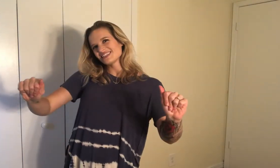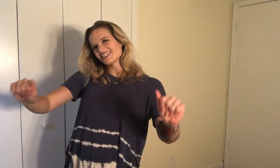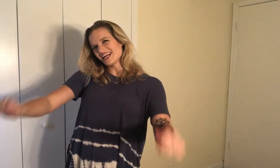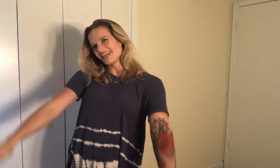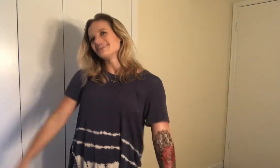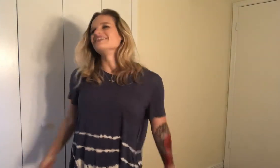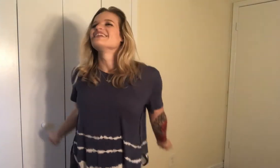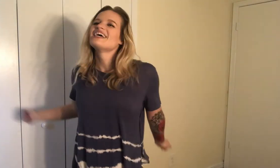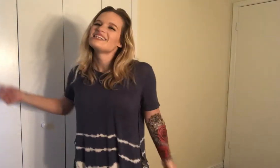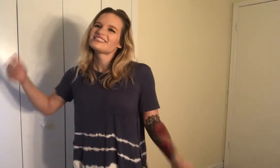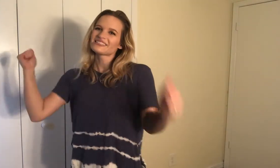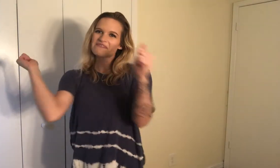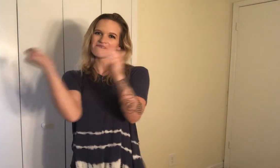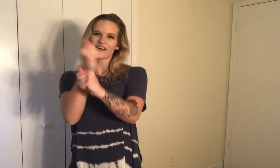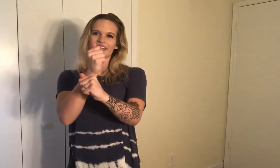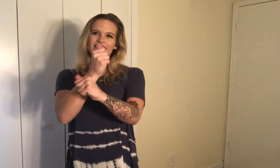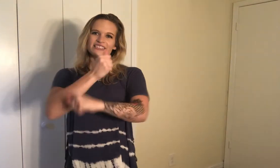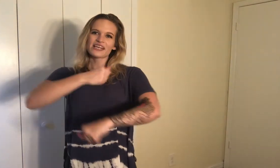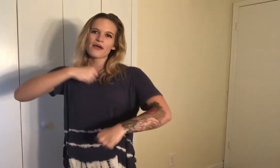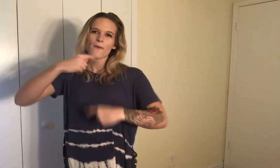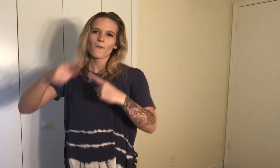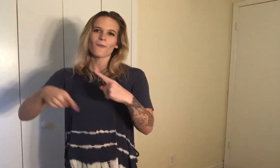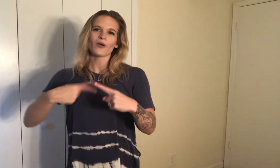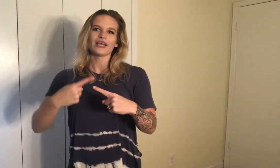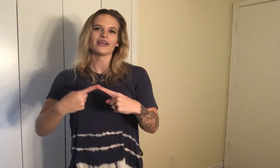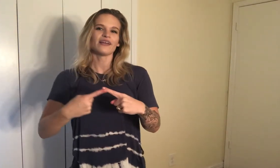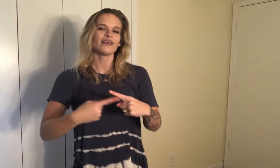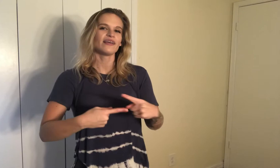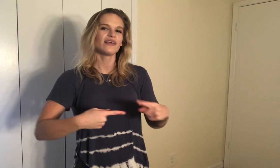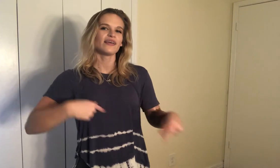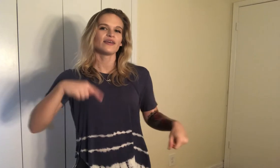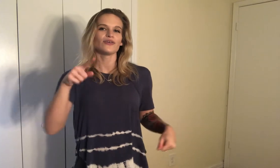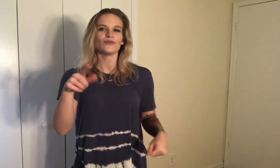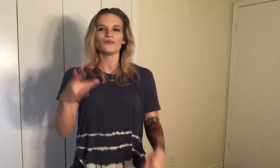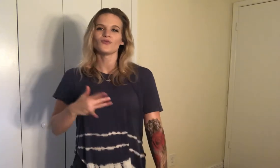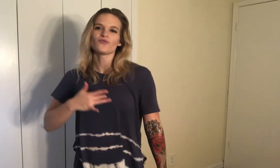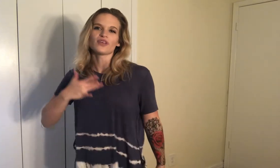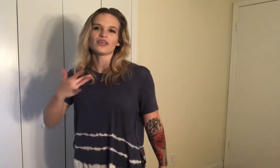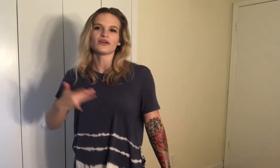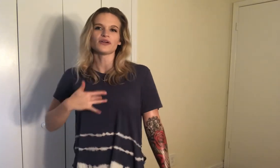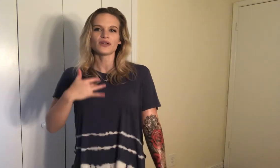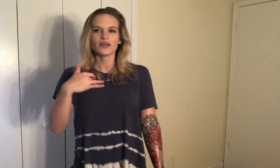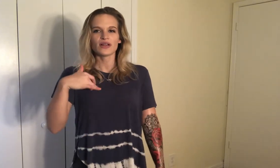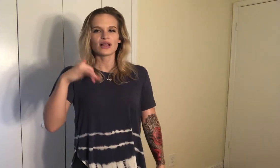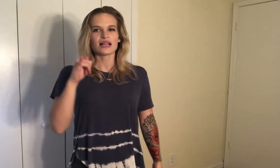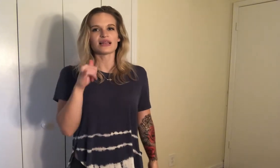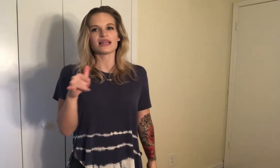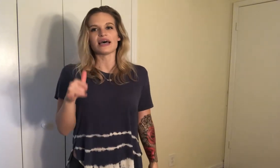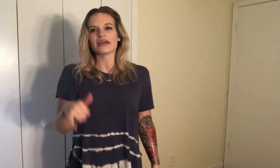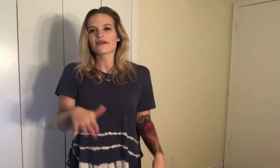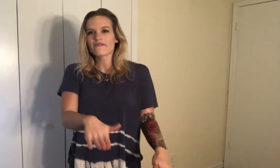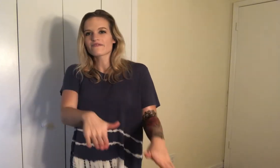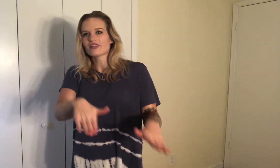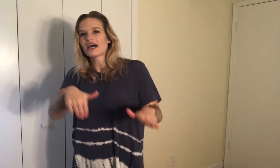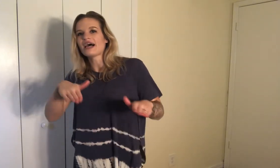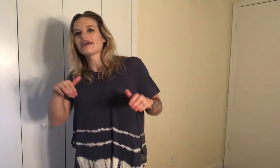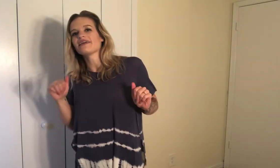trying to fight when you feel like flying